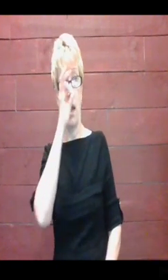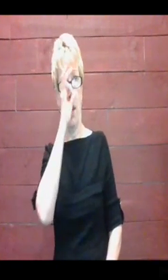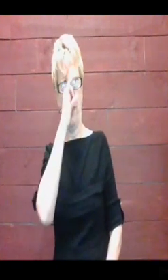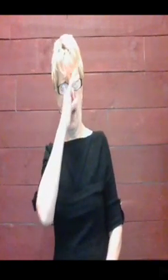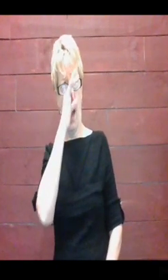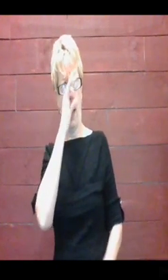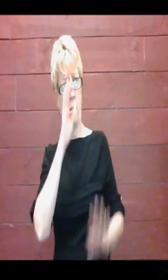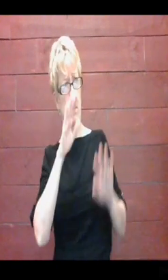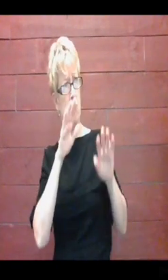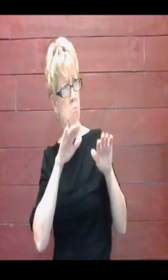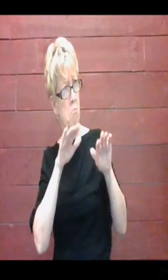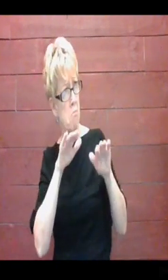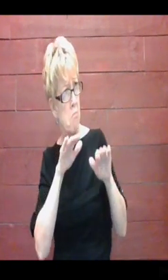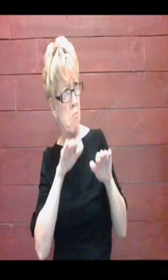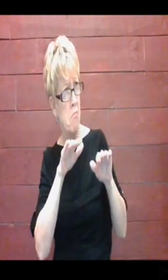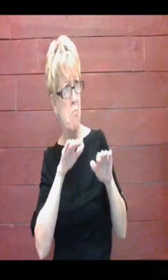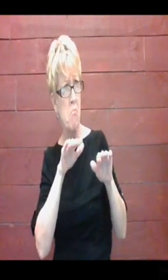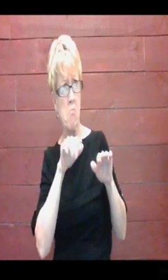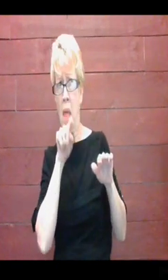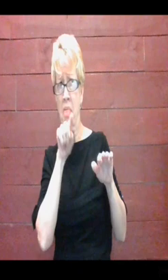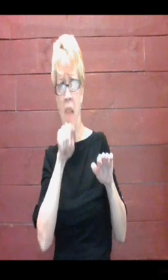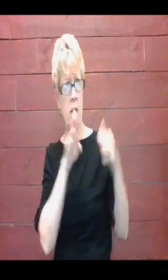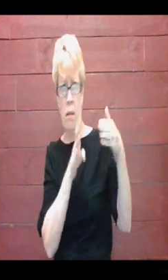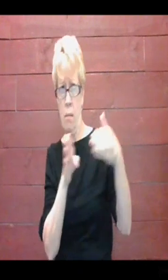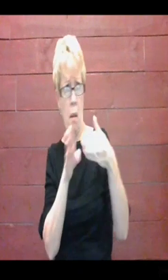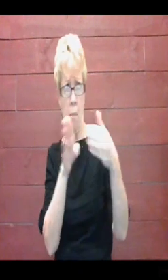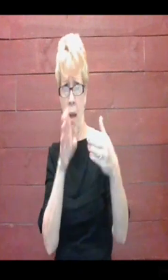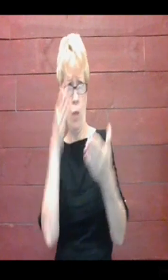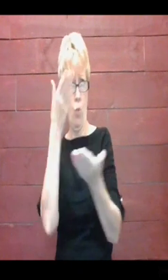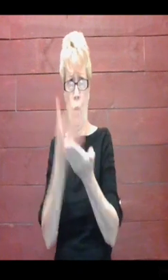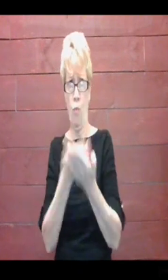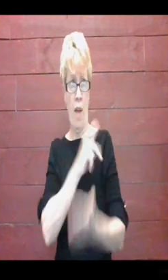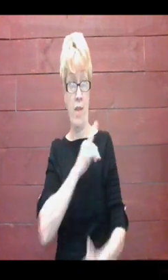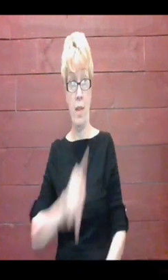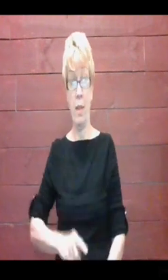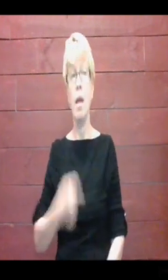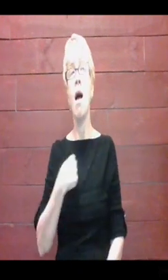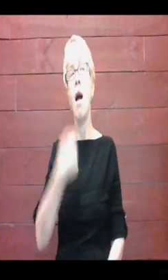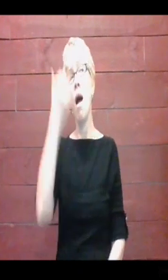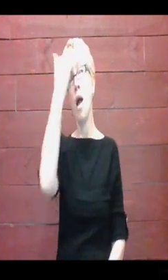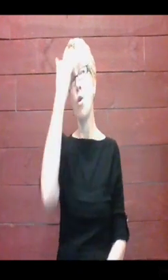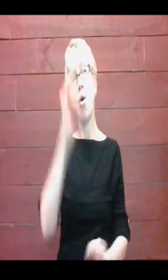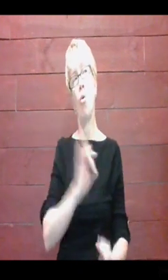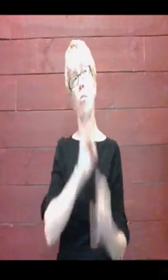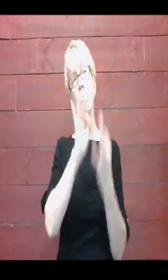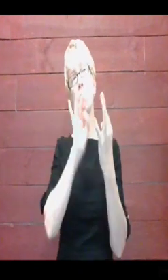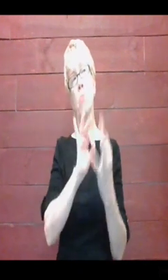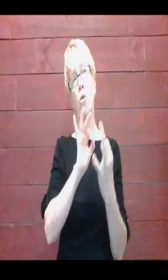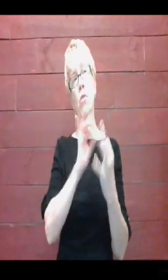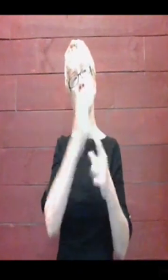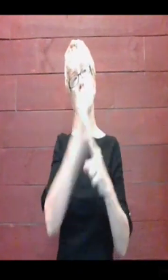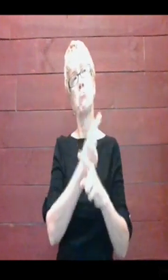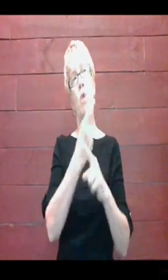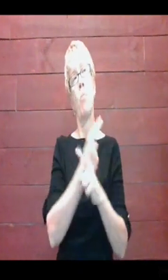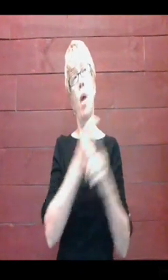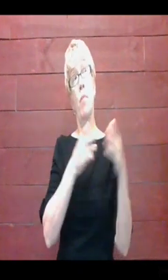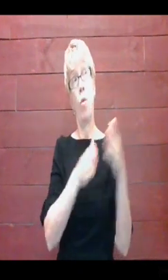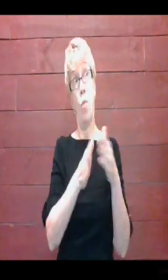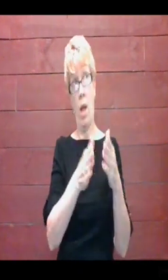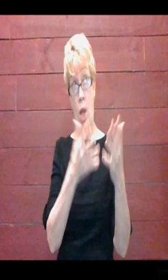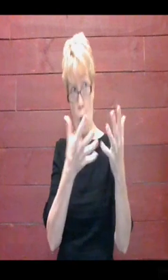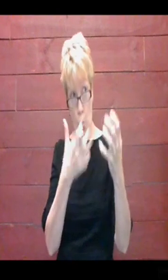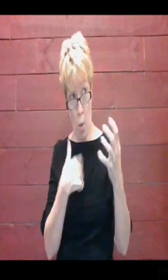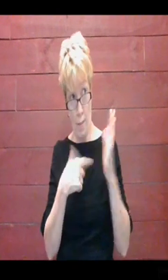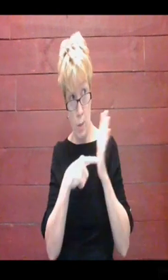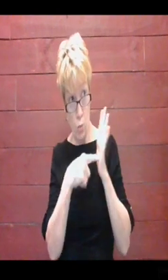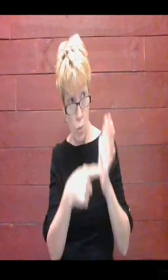this is not the way to the king,' said Foxy Loxy. "'I know the proper way. Shall I show